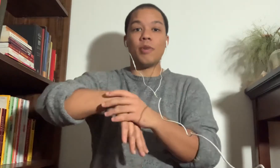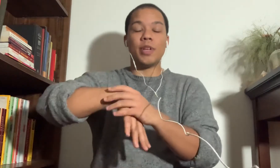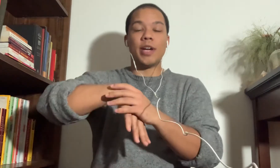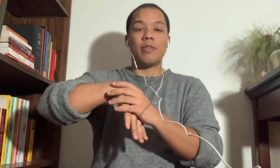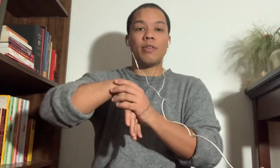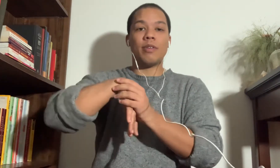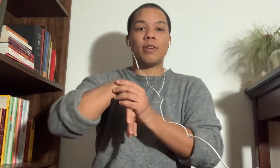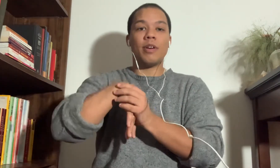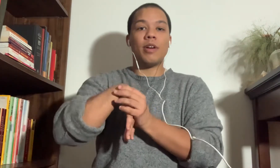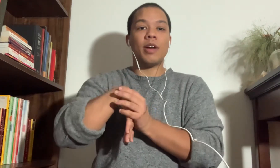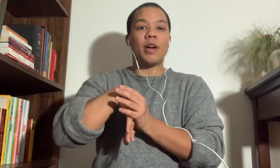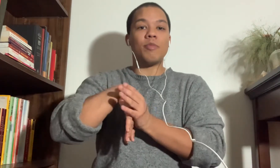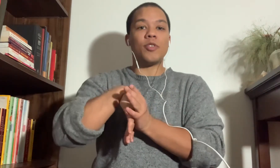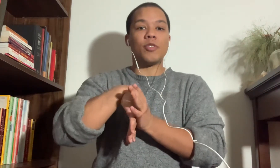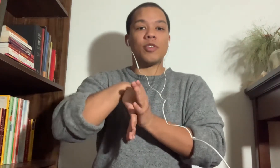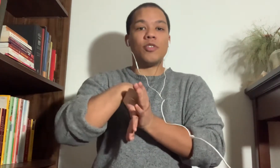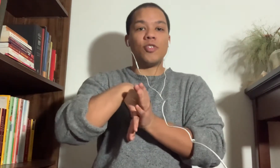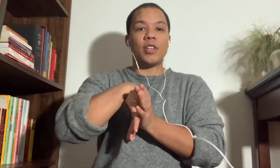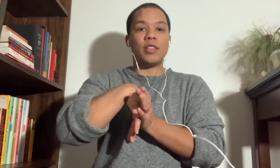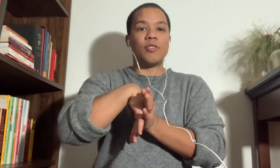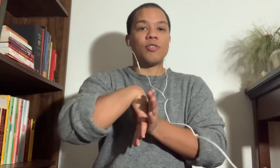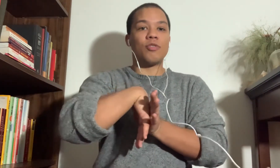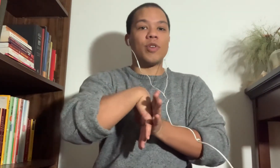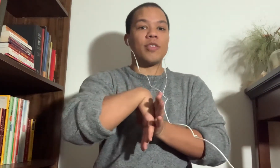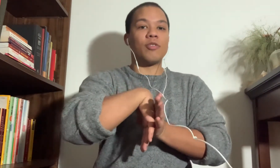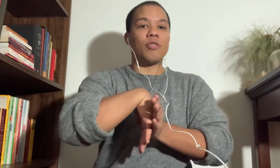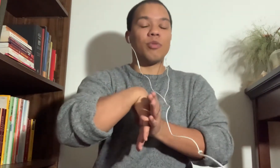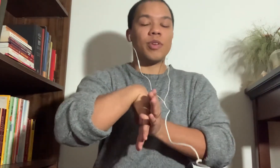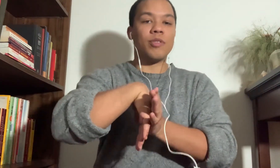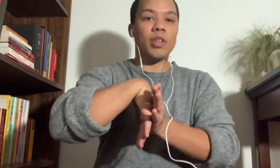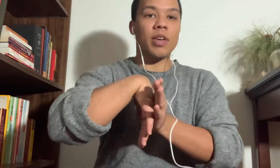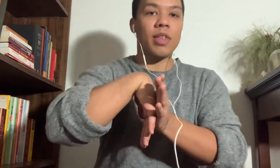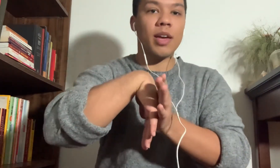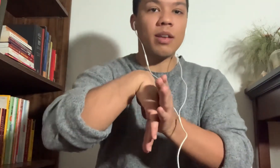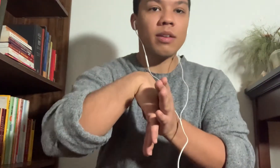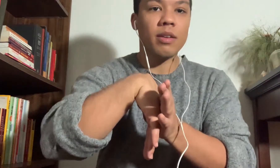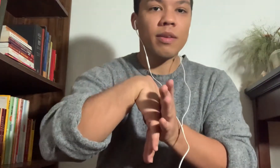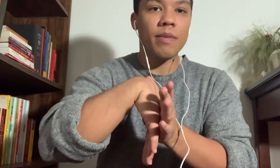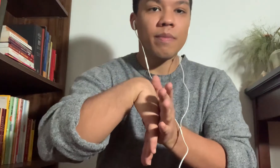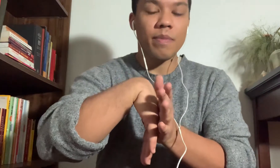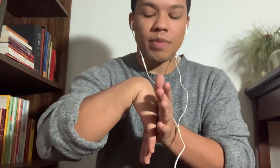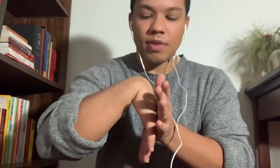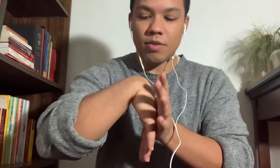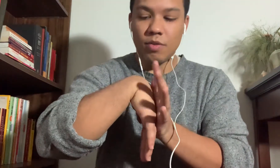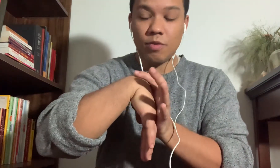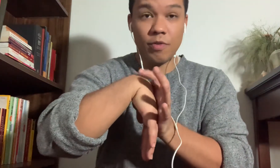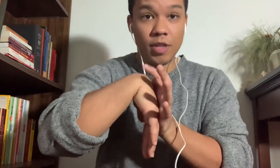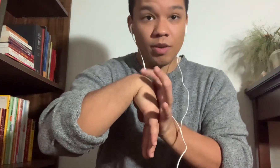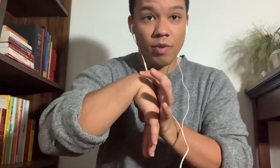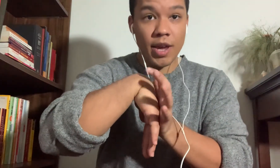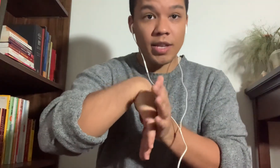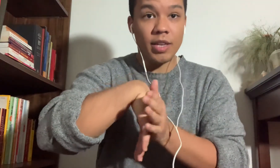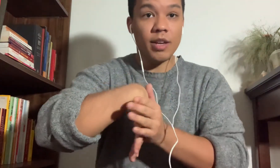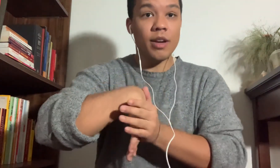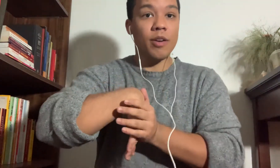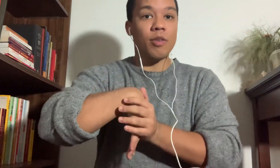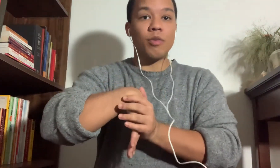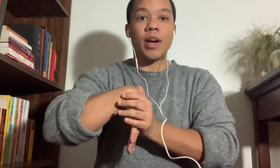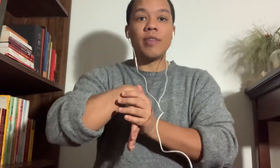down, I'm just going to gently stretch the wrist like that. So you will feel it right here. Go nice